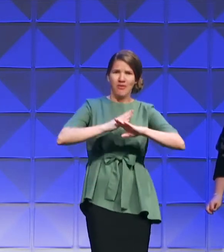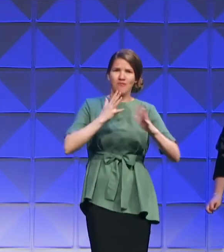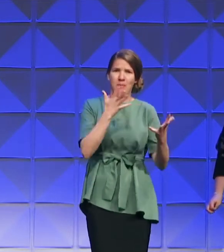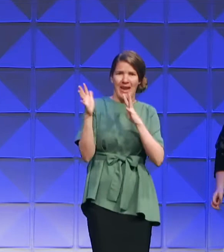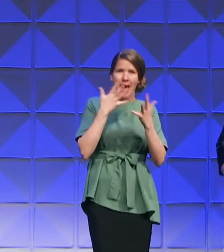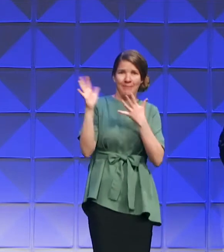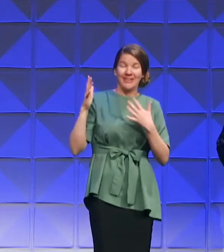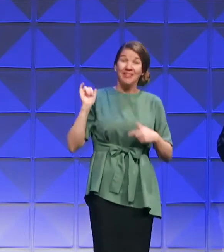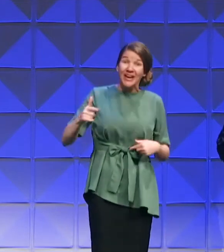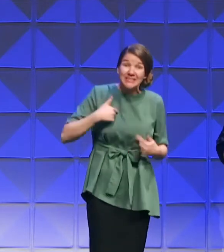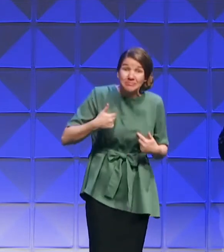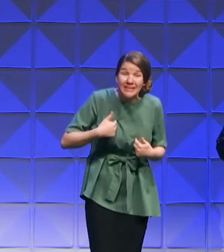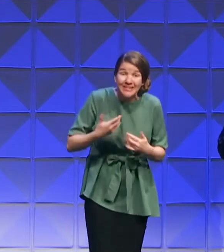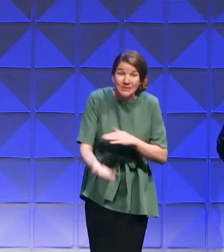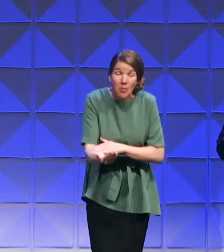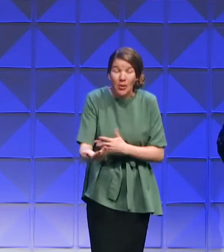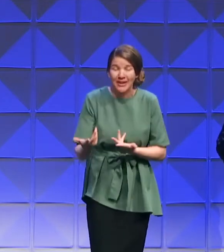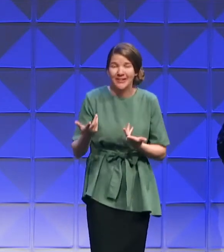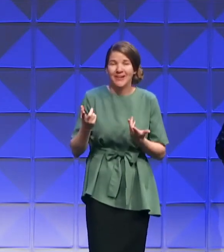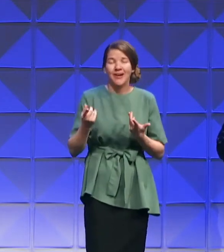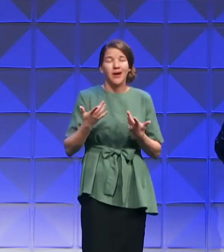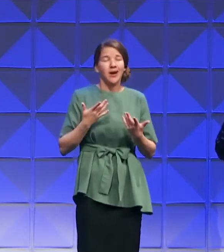Well, that's how happy I am this morning.